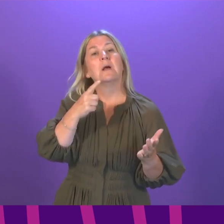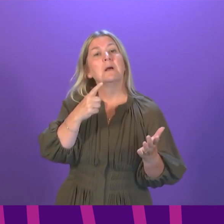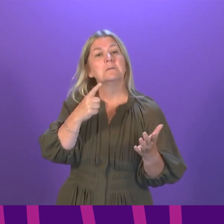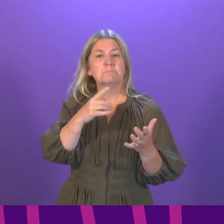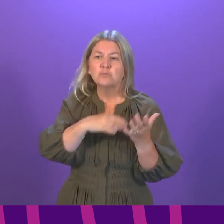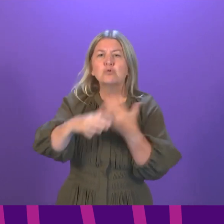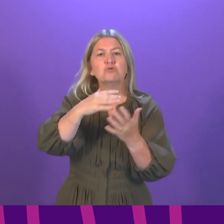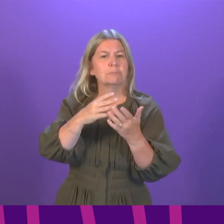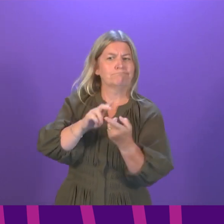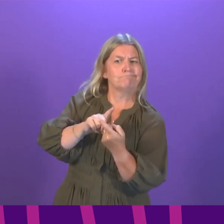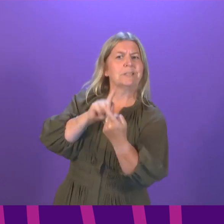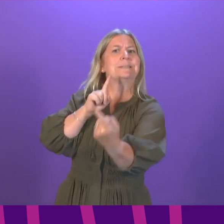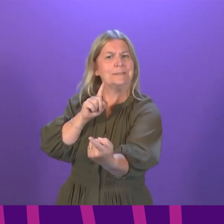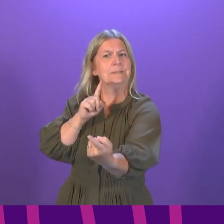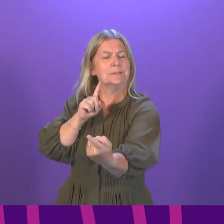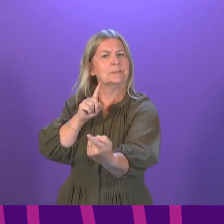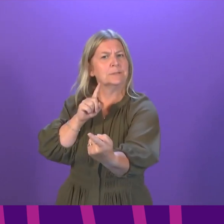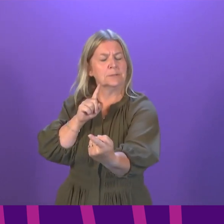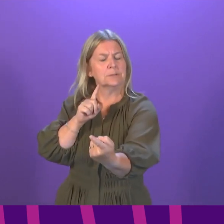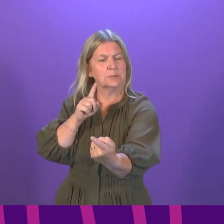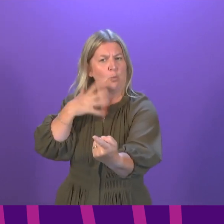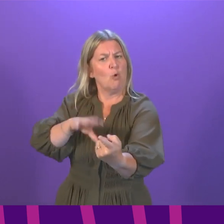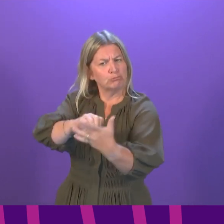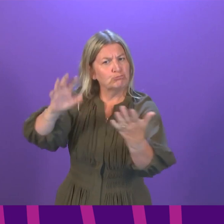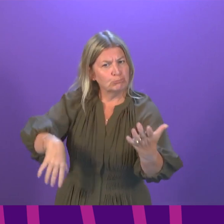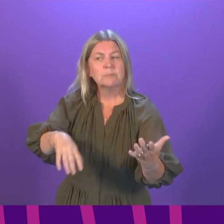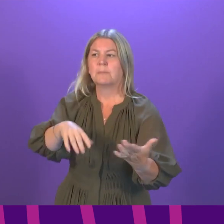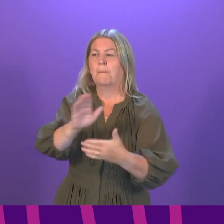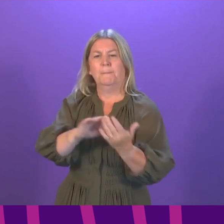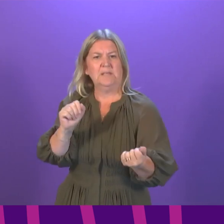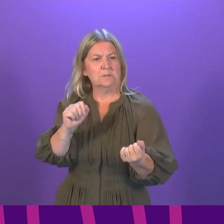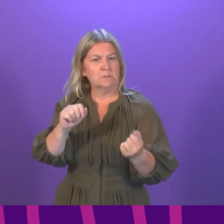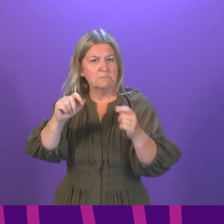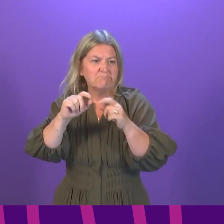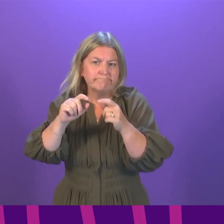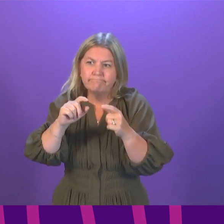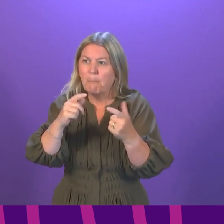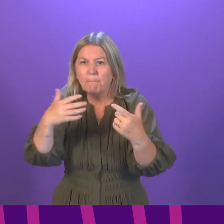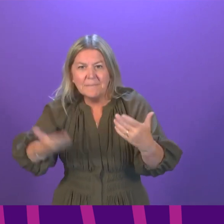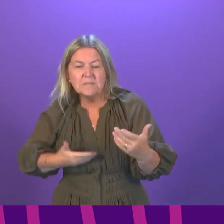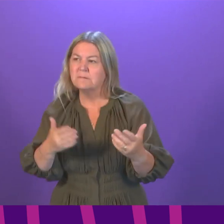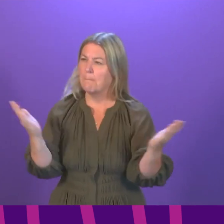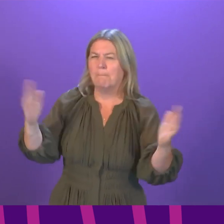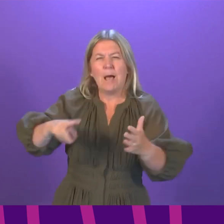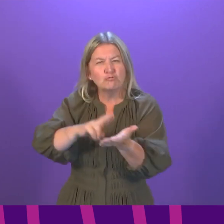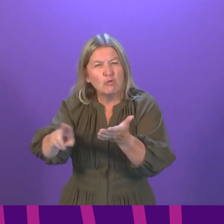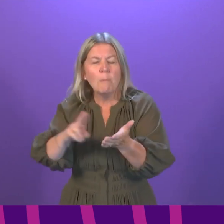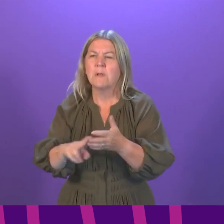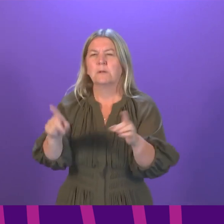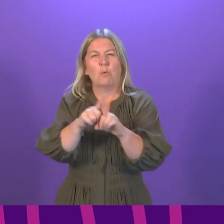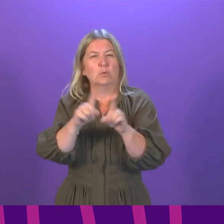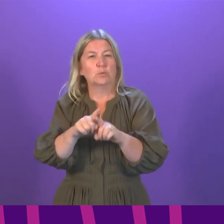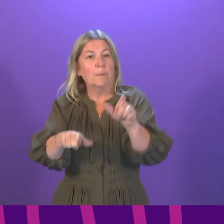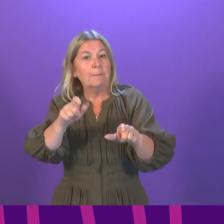so that businesses can get back to normal trading. We sought changes to the self-isolation rules for those who have been double vaccinated